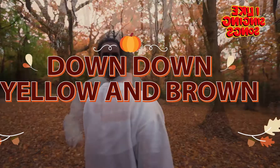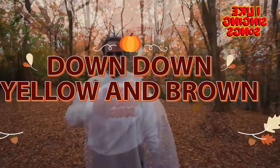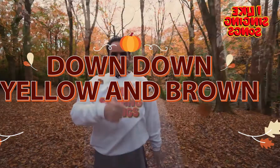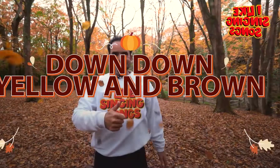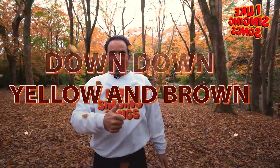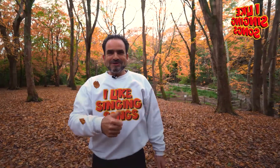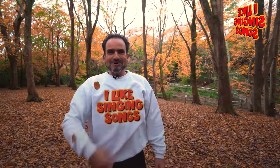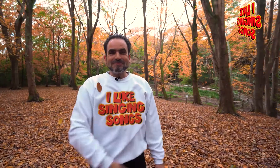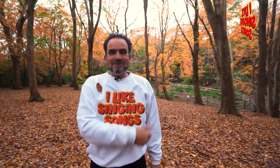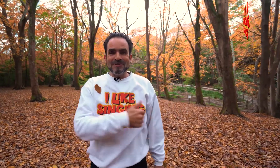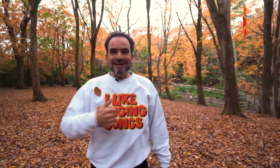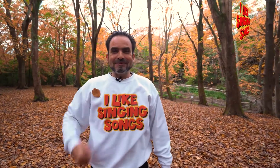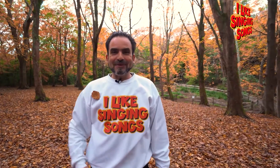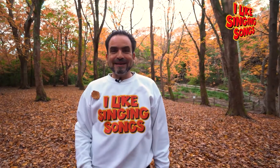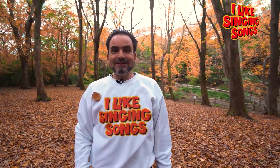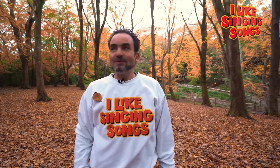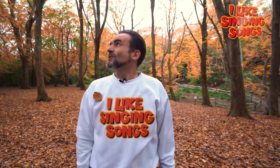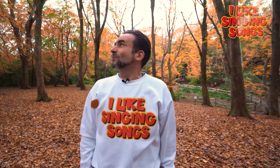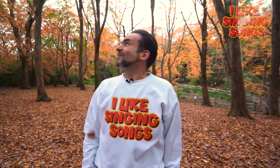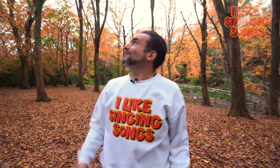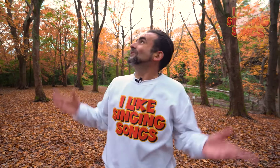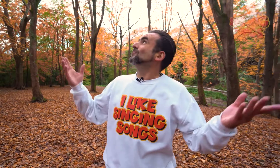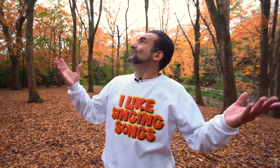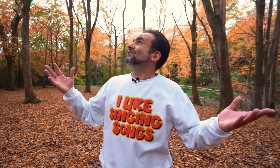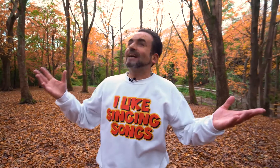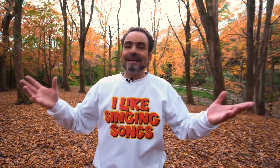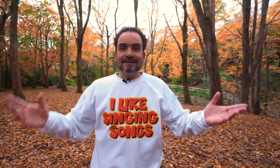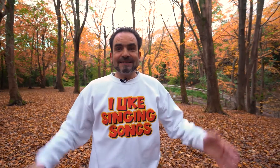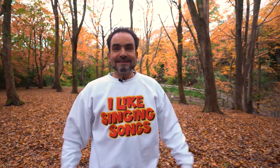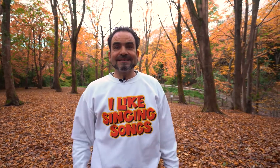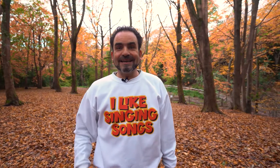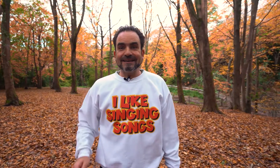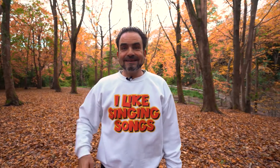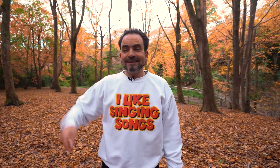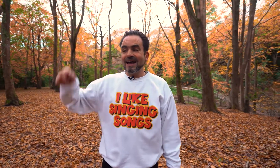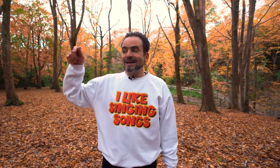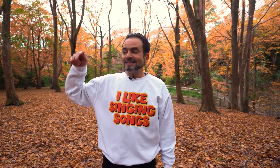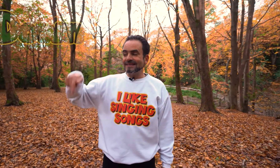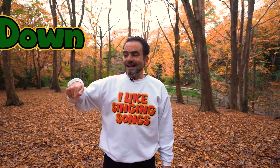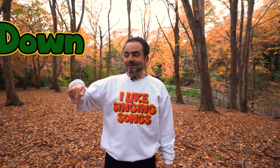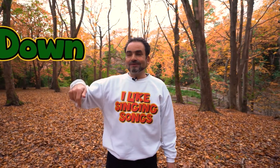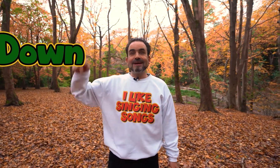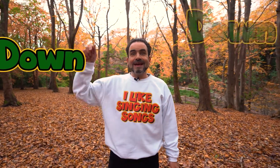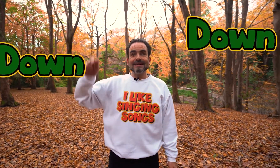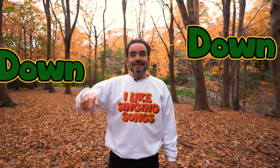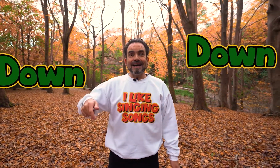Good morning everybody we're out in the woods today to sing down down